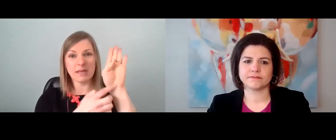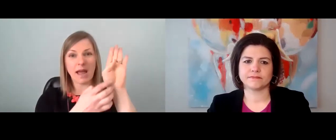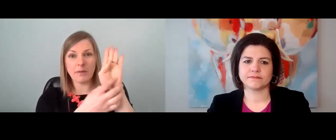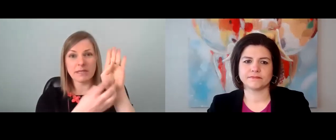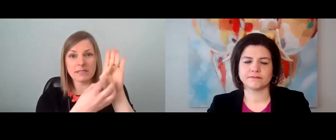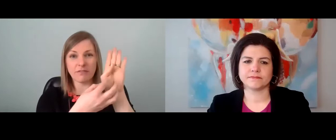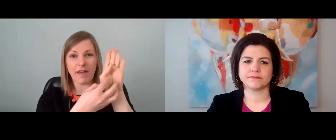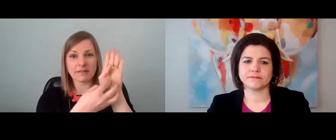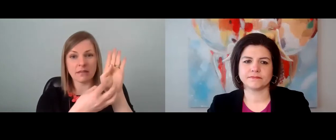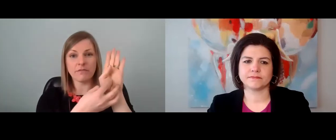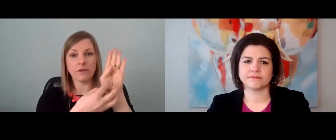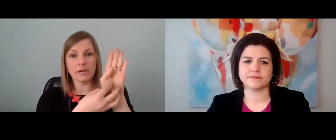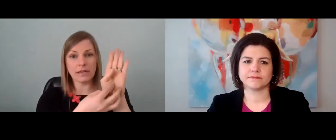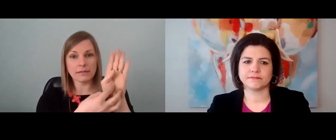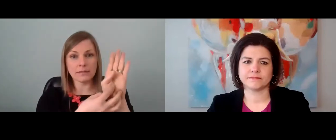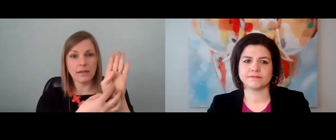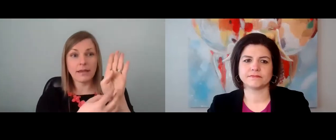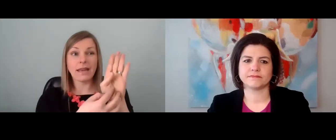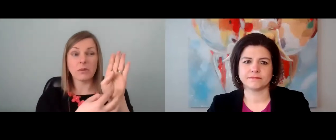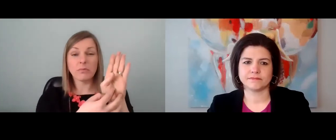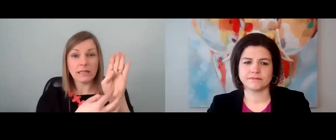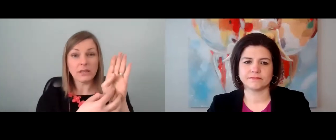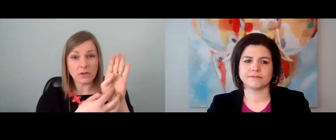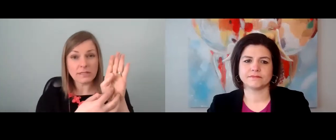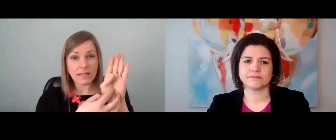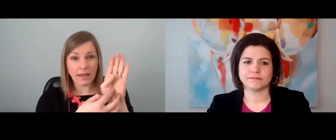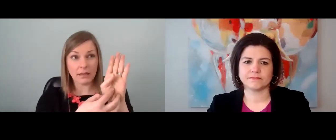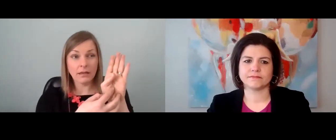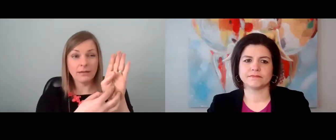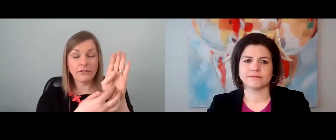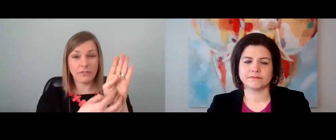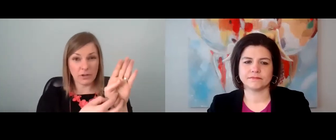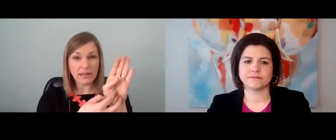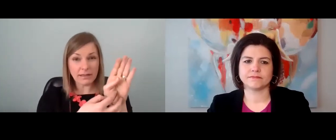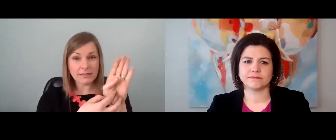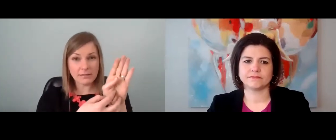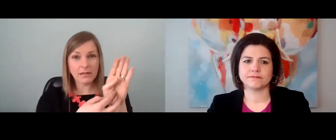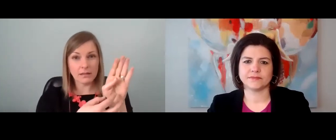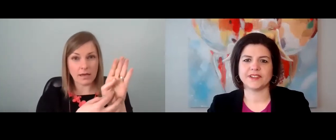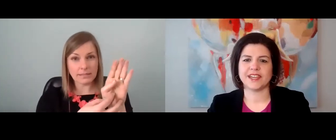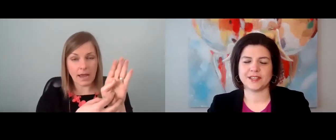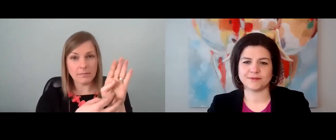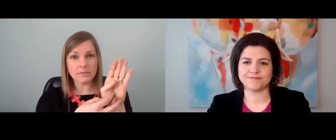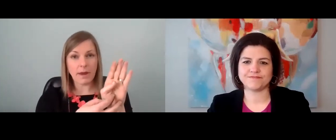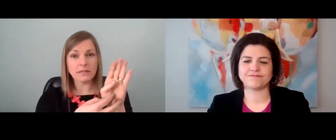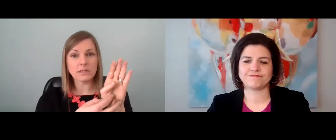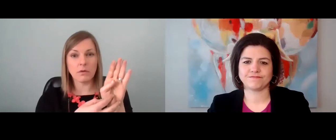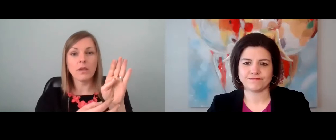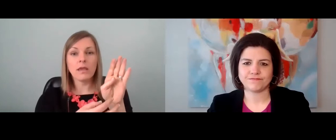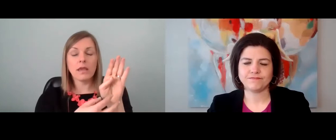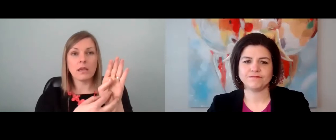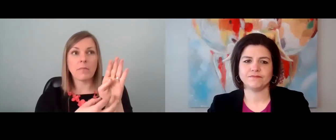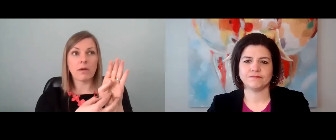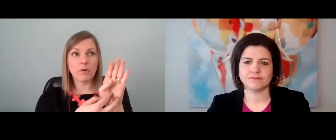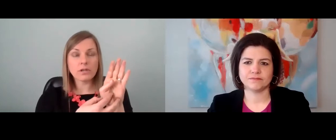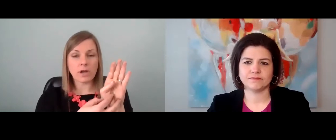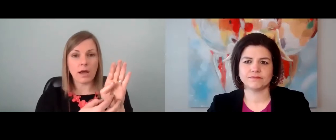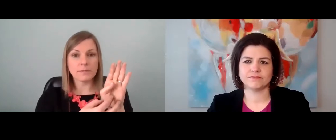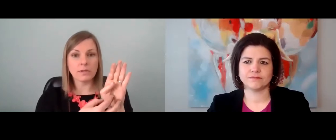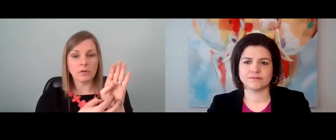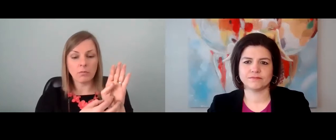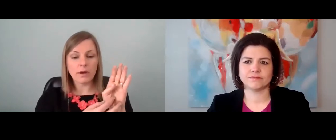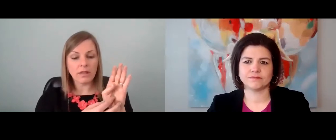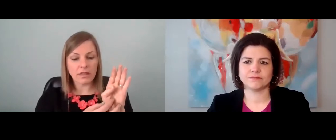super speed highways to fast and furious. And it really looks like furious a lot of times, right? So in my